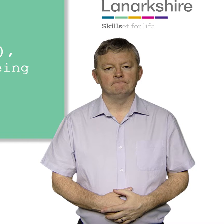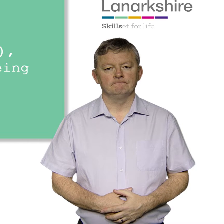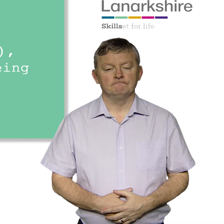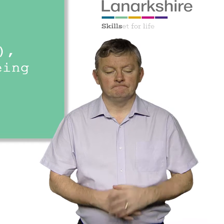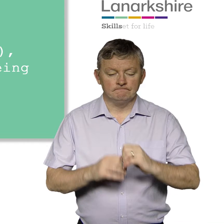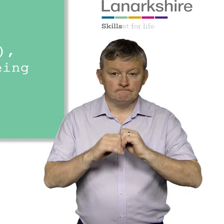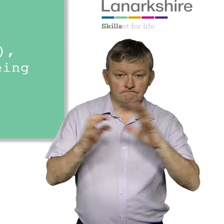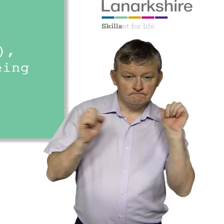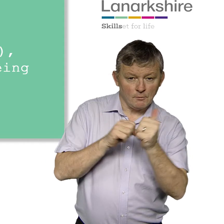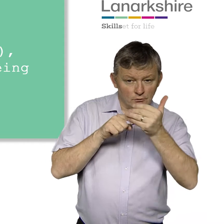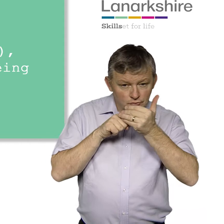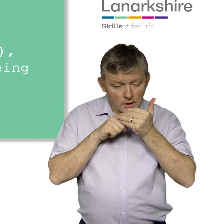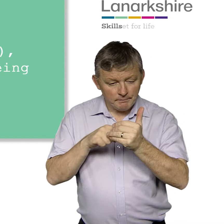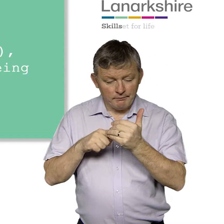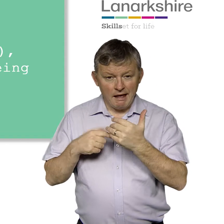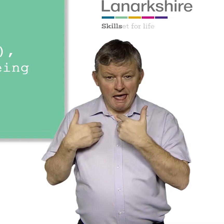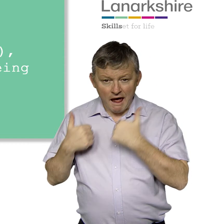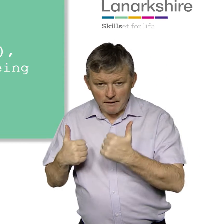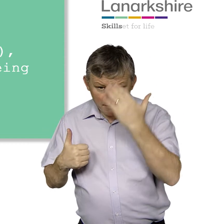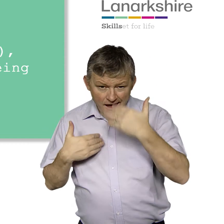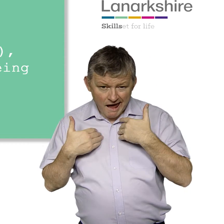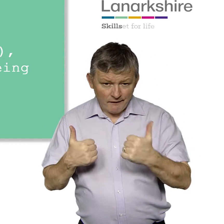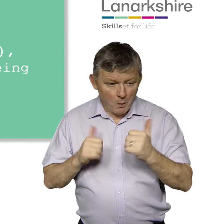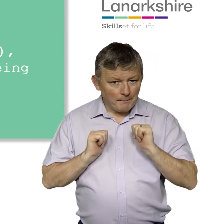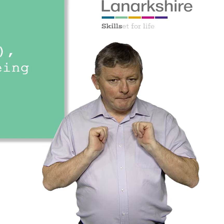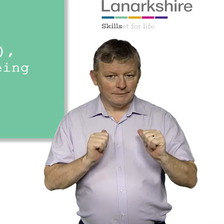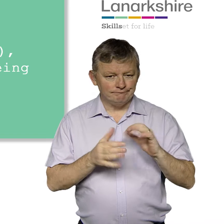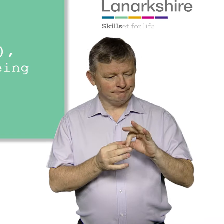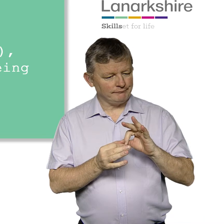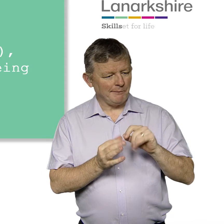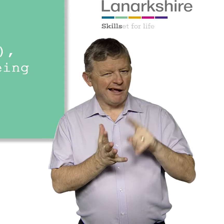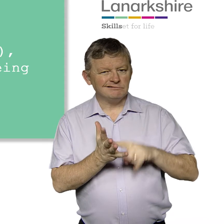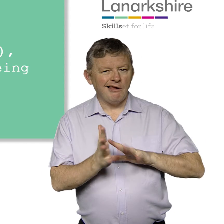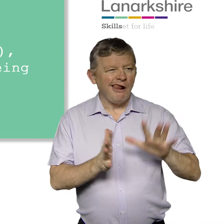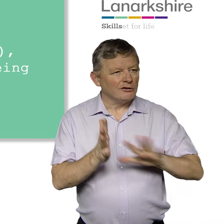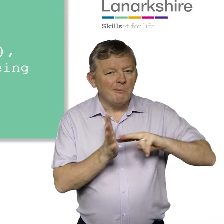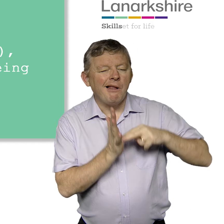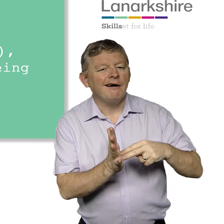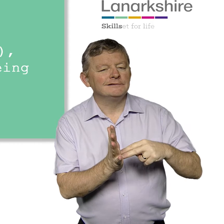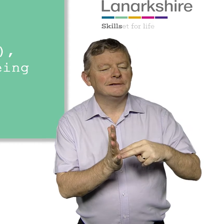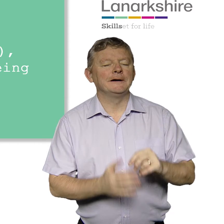We share the long-term goal for health, mental health and wellbeing set out in the BSL National Plan